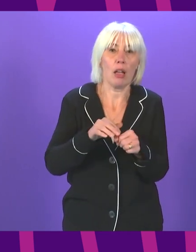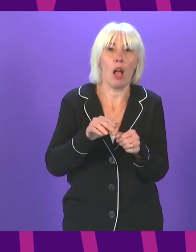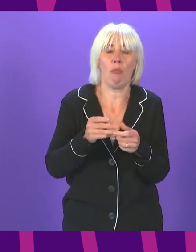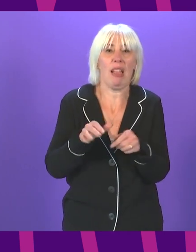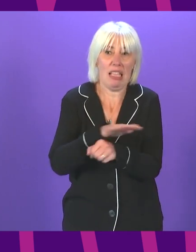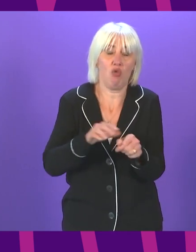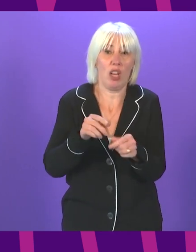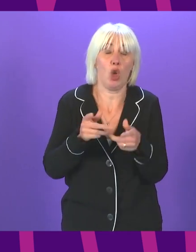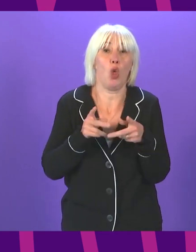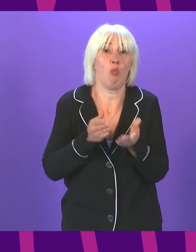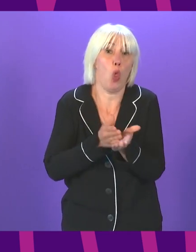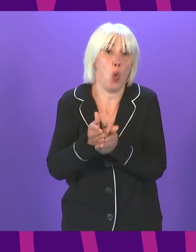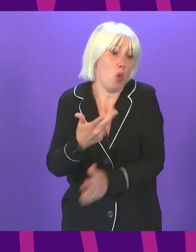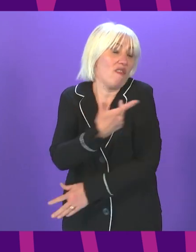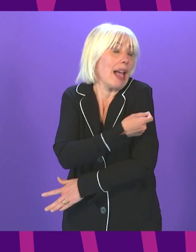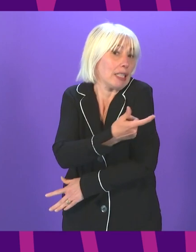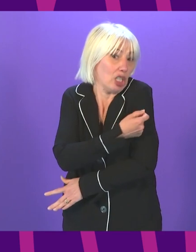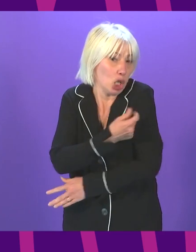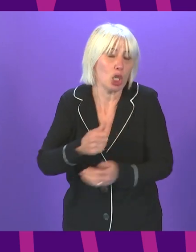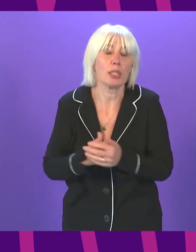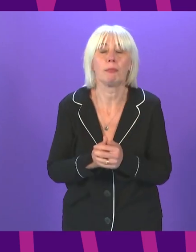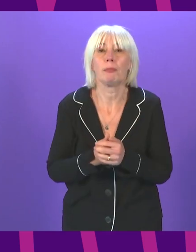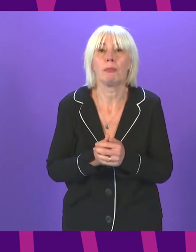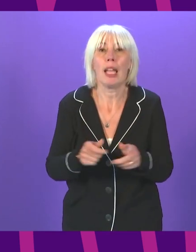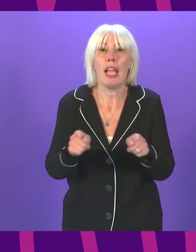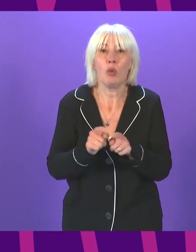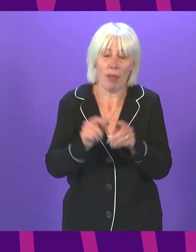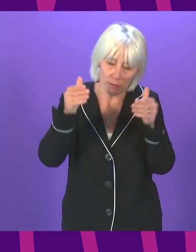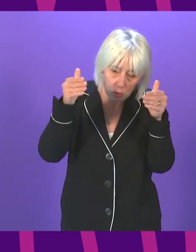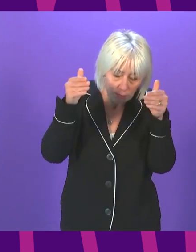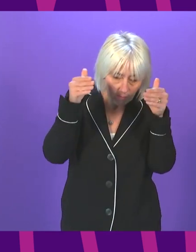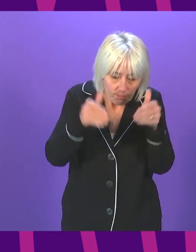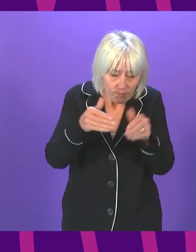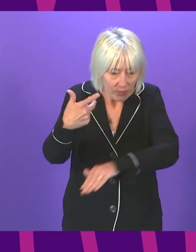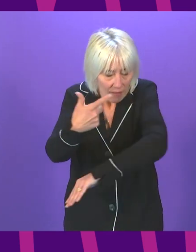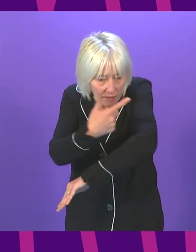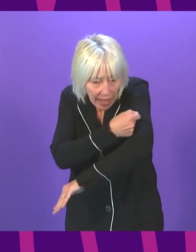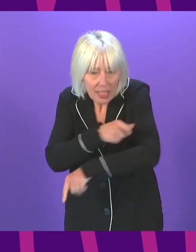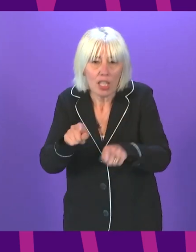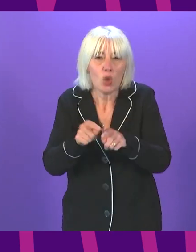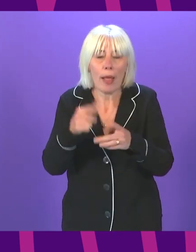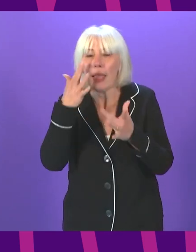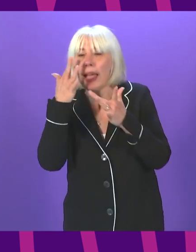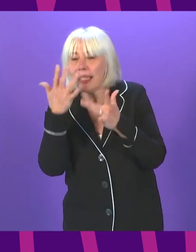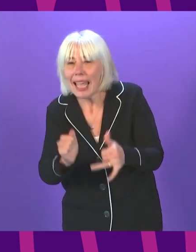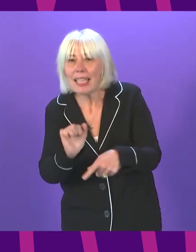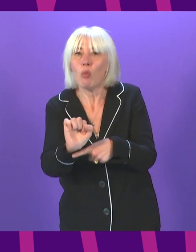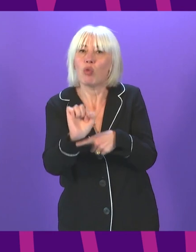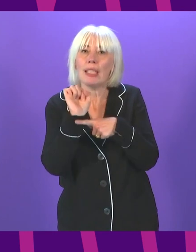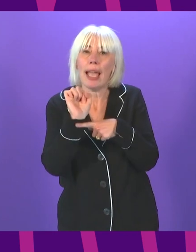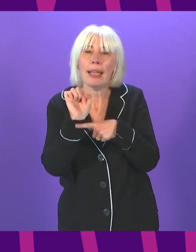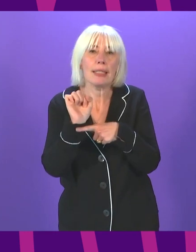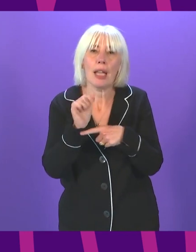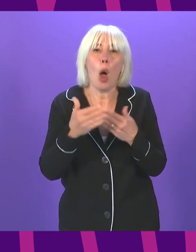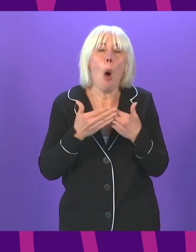programme across this country. We have to focus on the vaccine and on test and protect because we cannot force